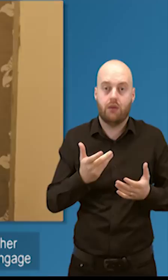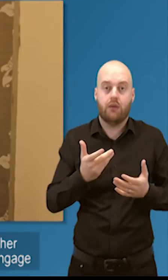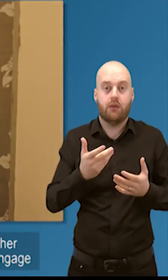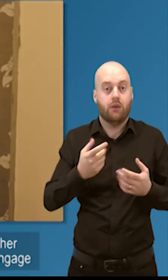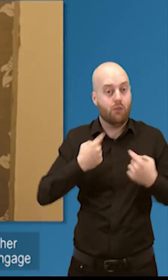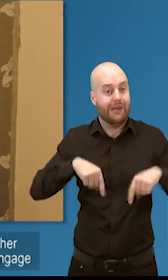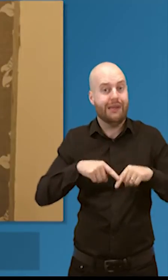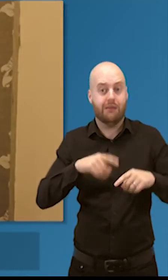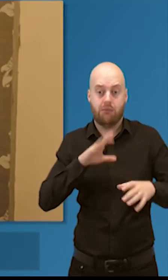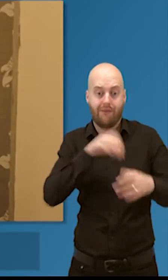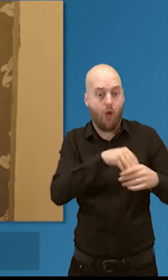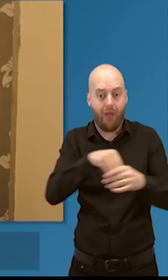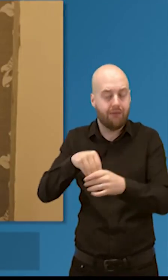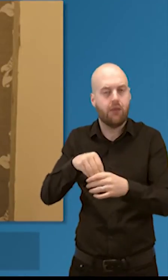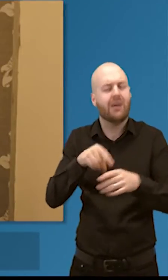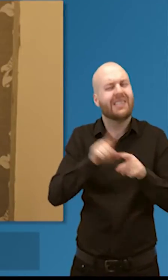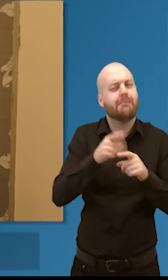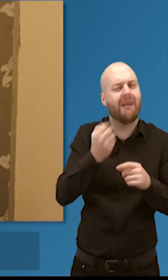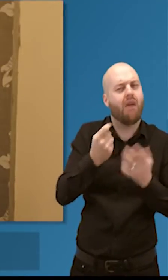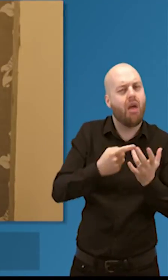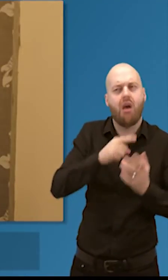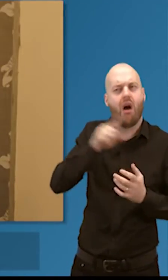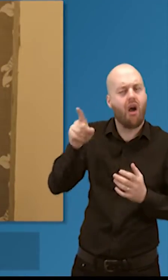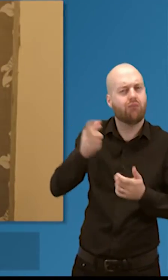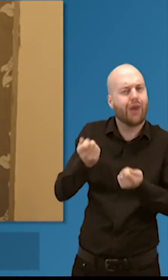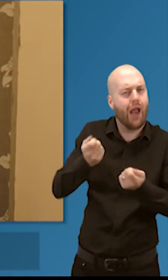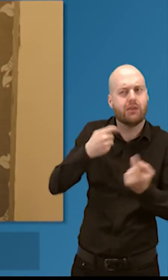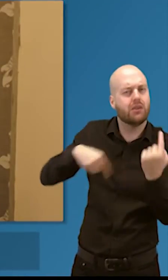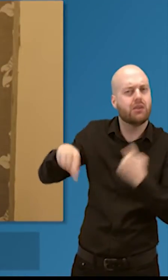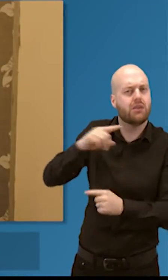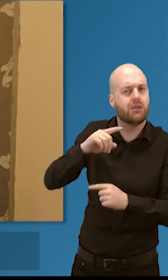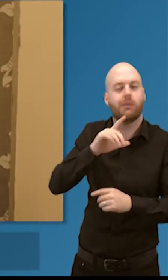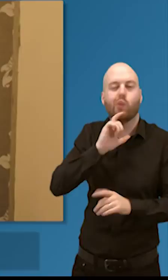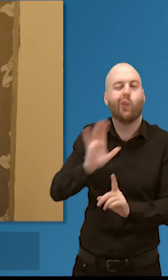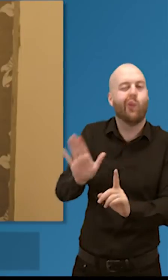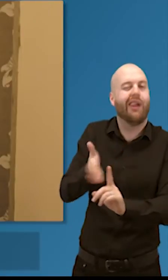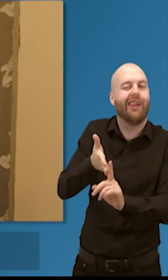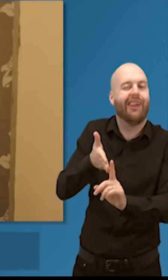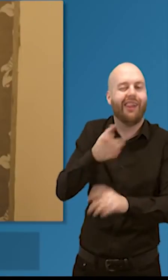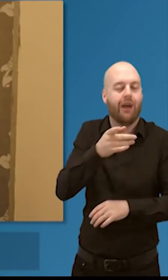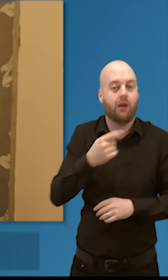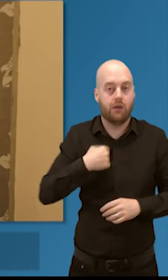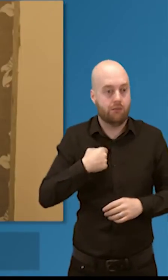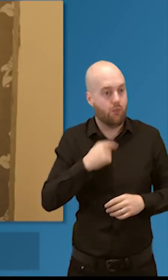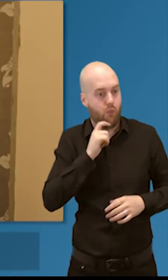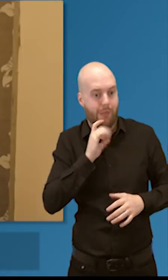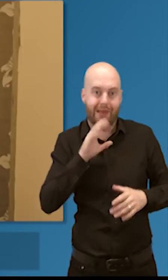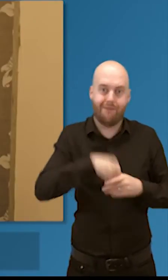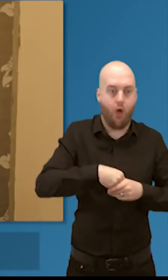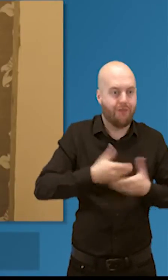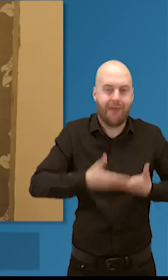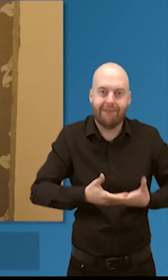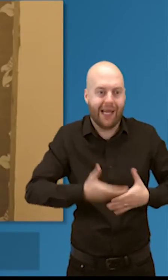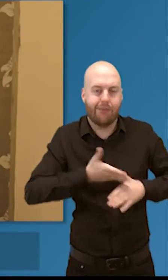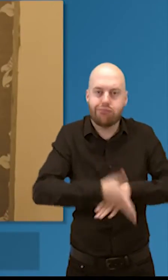some regulators that you'll engage with will be much more functional in terms of the practicalities that they will cover. We're there to